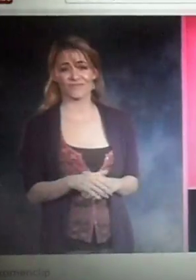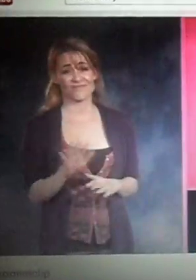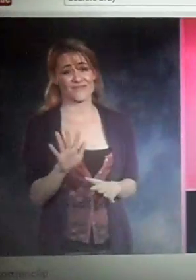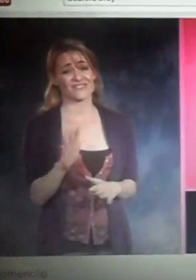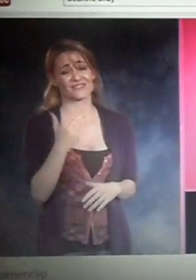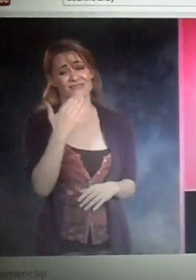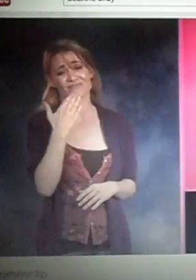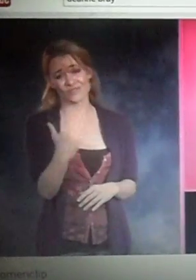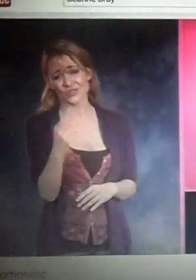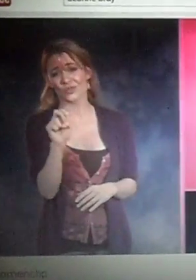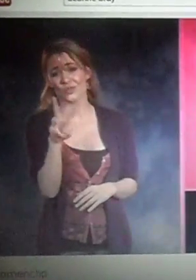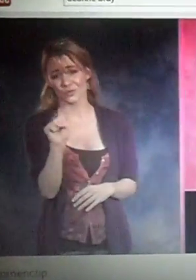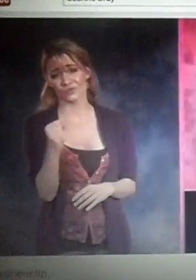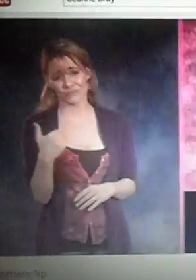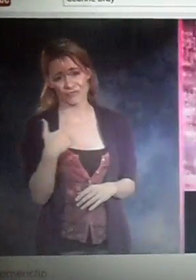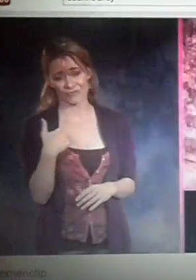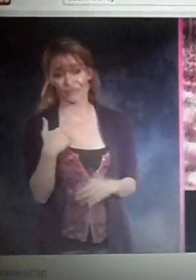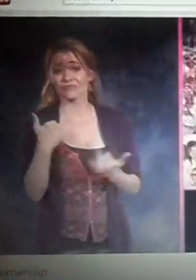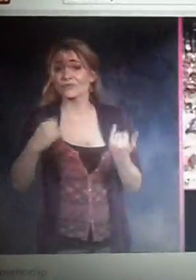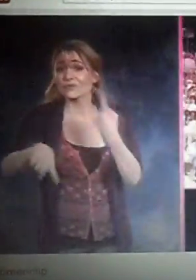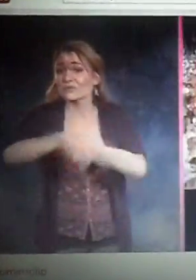Yet there is good news.